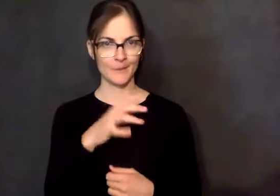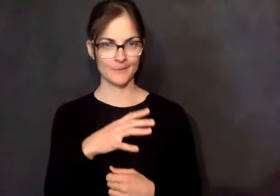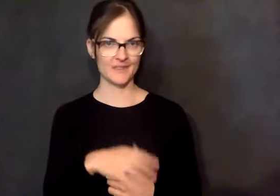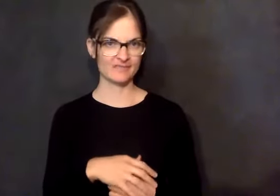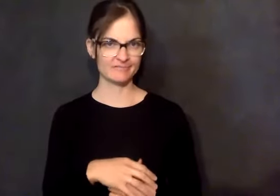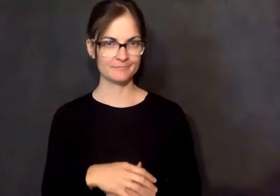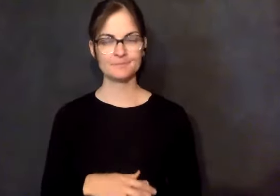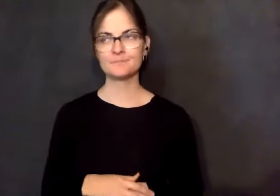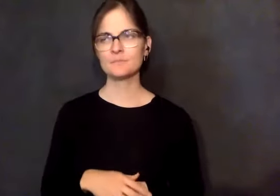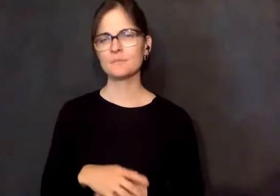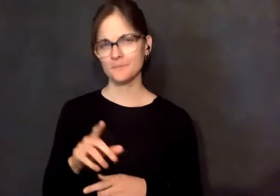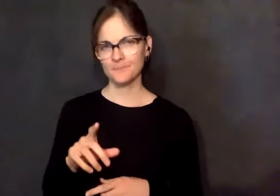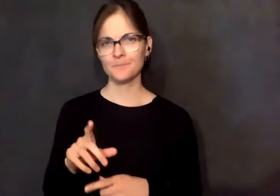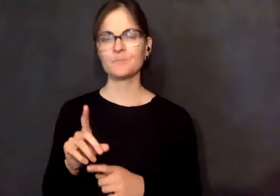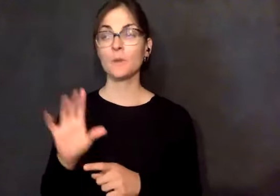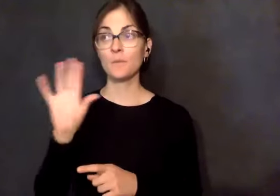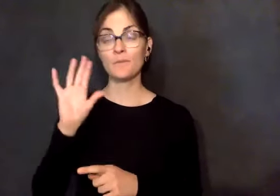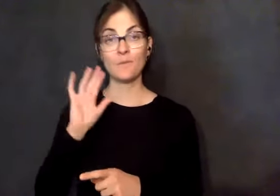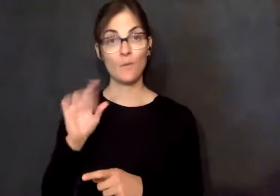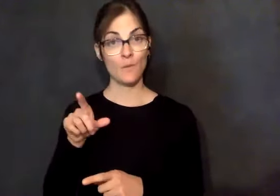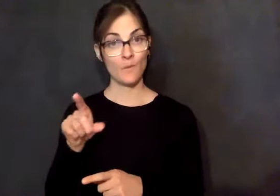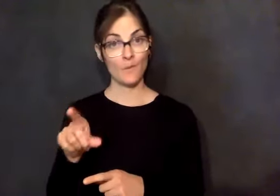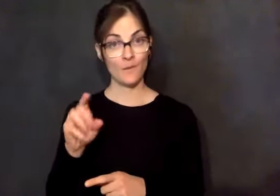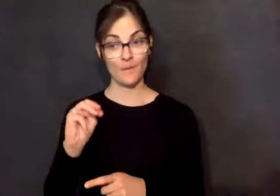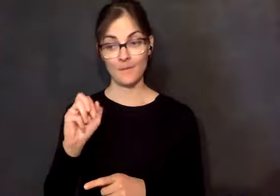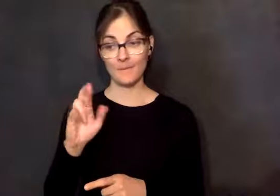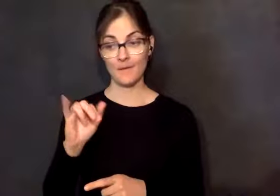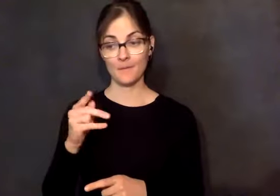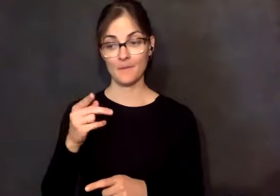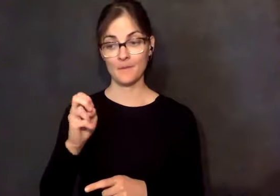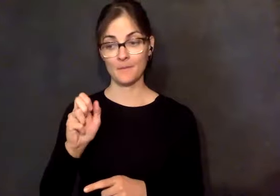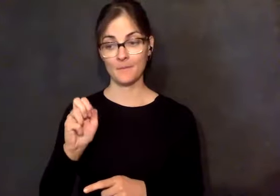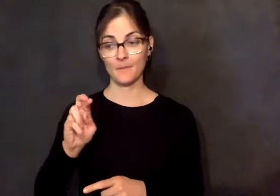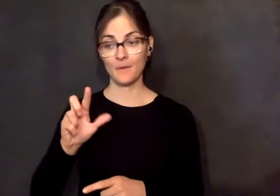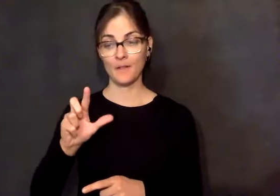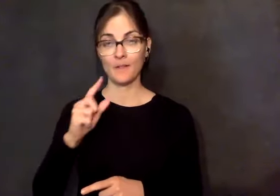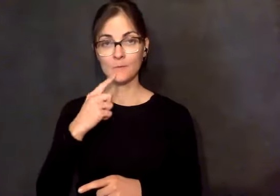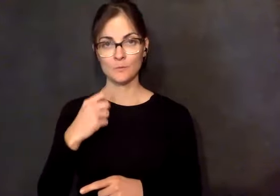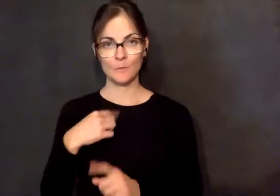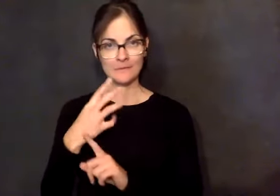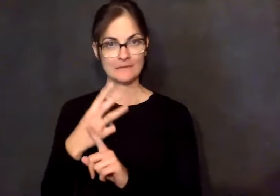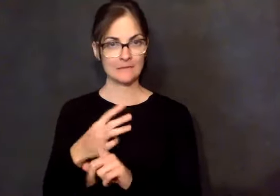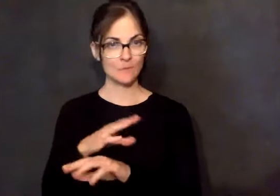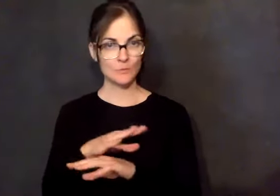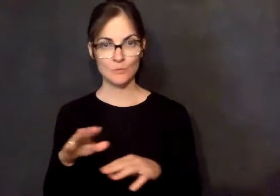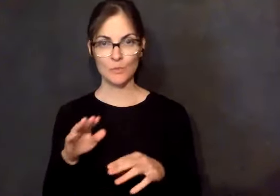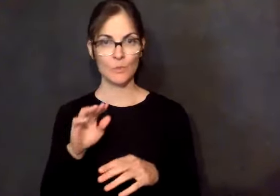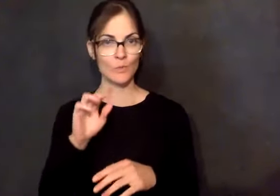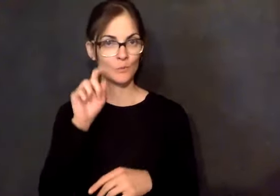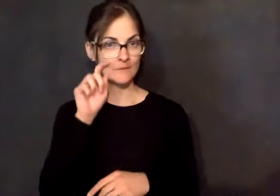But what I can say is this, that that celibacy assignment that I accepted and then kind of embraced, the instruction that